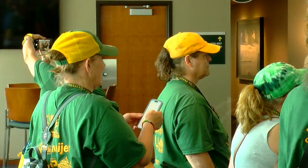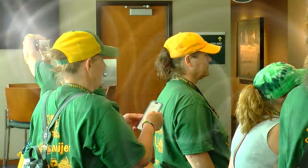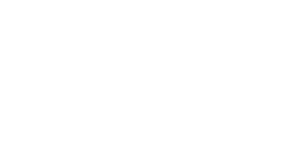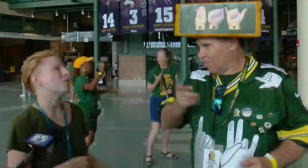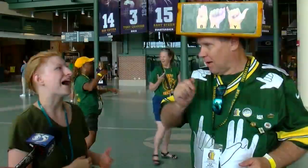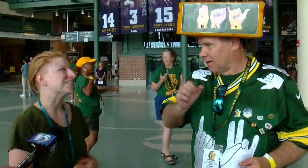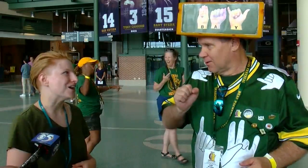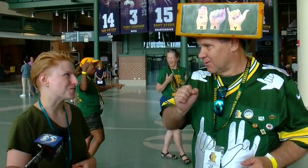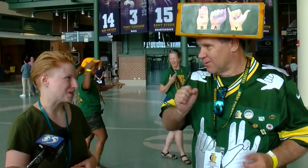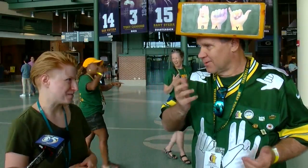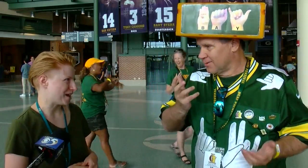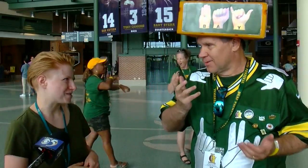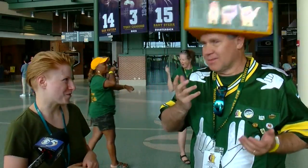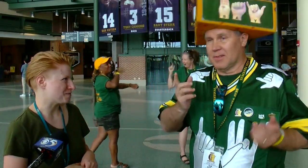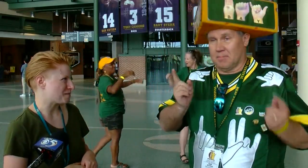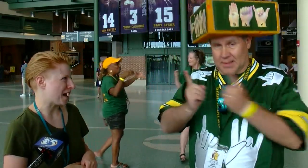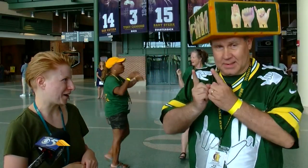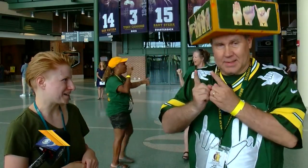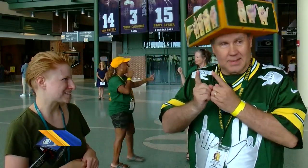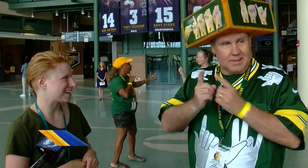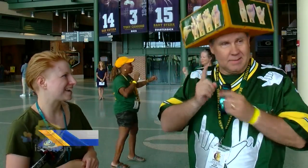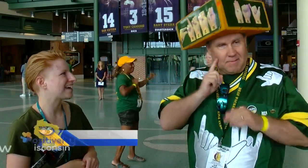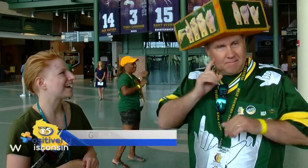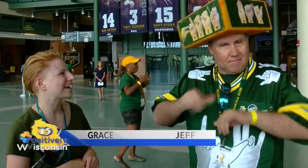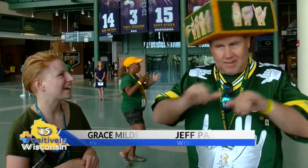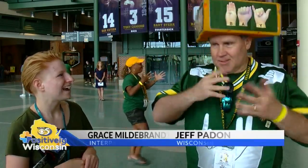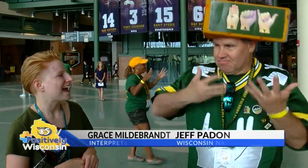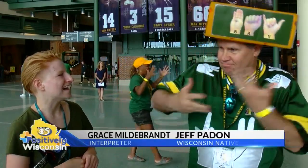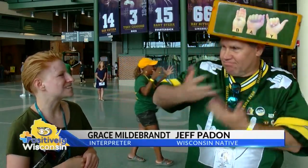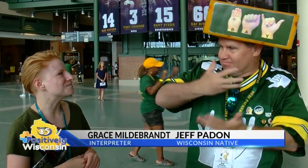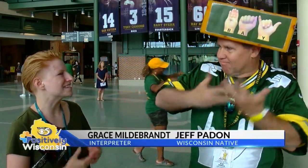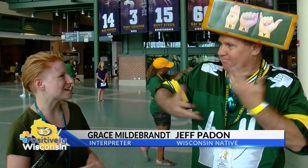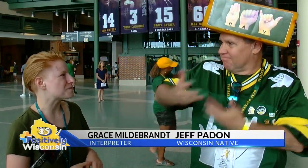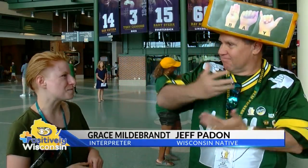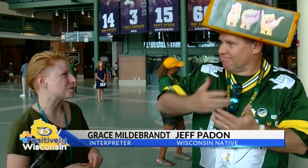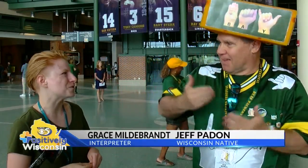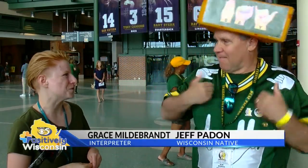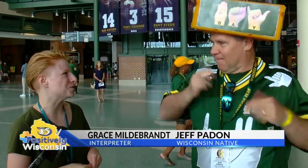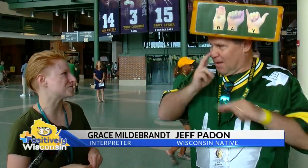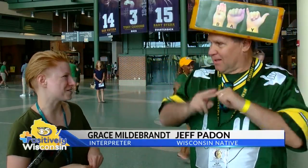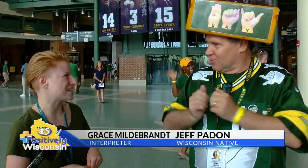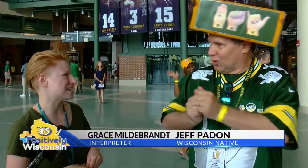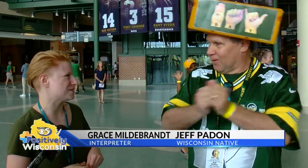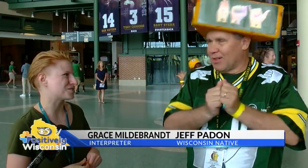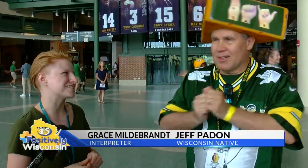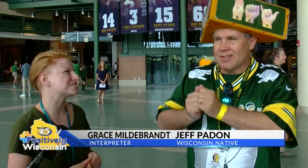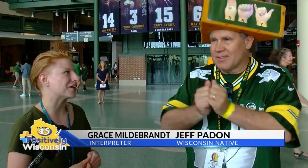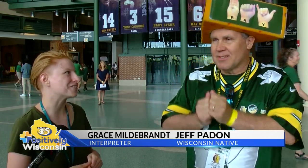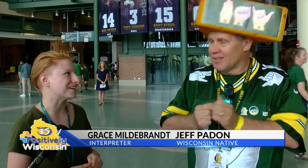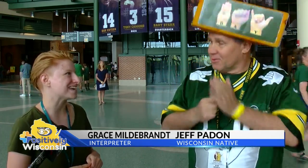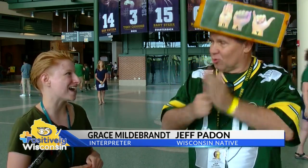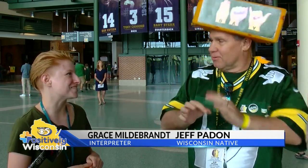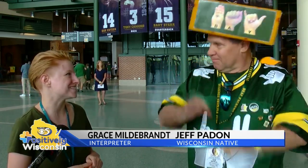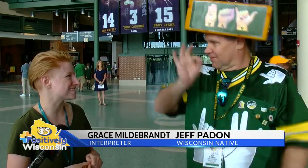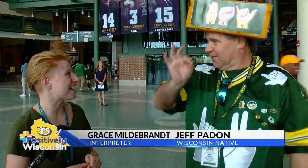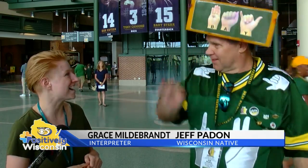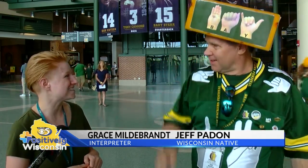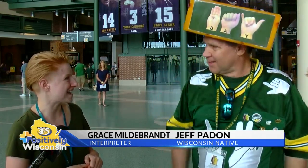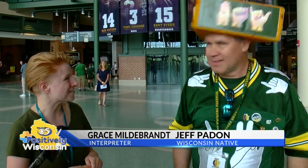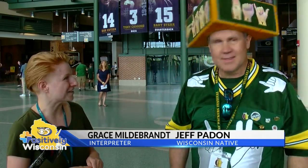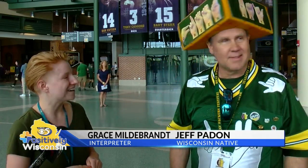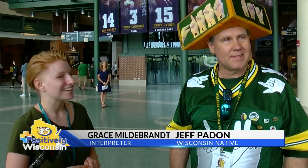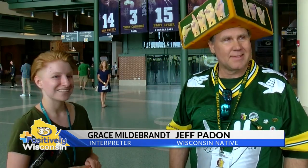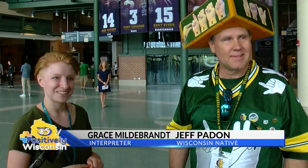I love Green Bay, the Green Bay Packers. And to meet deaf people who share that same interest, it's very fun to have this